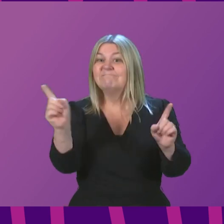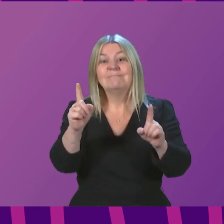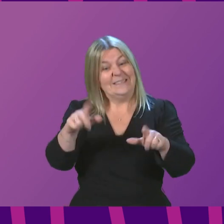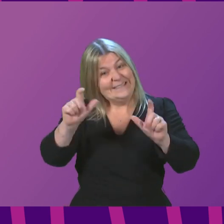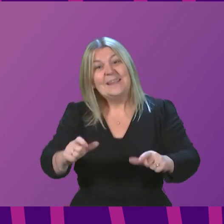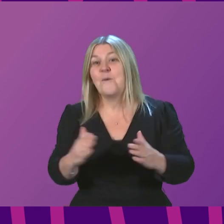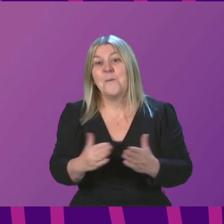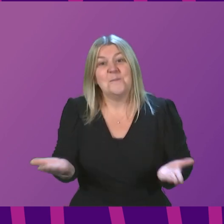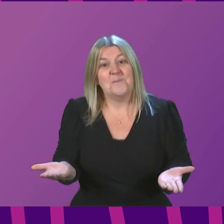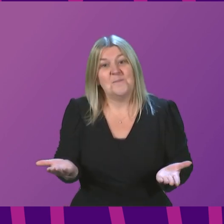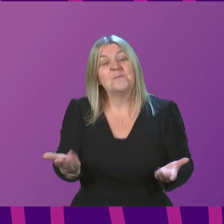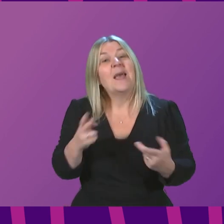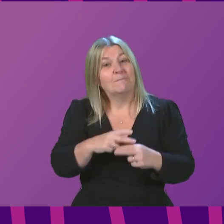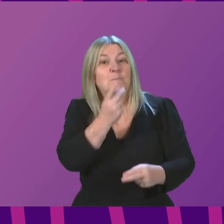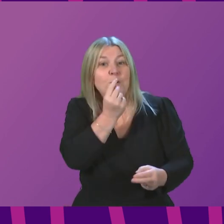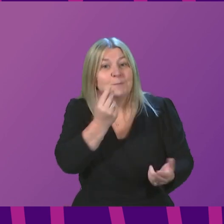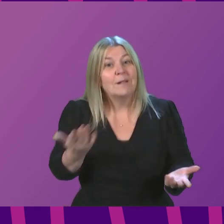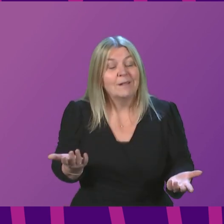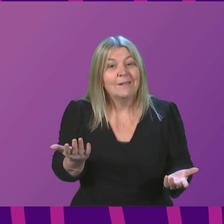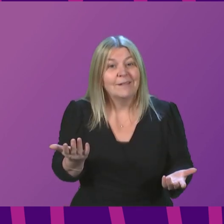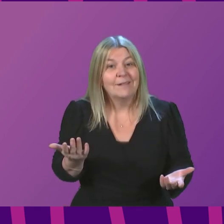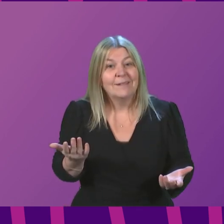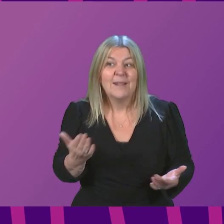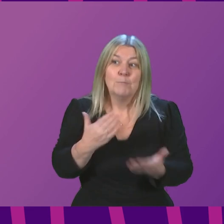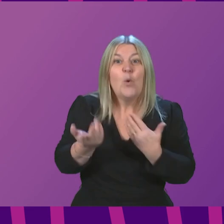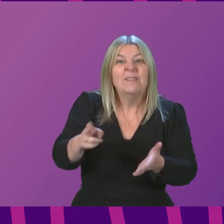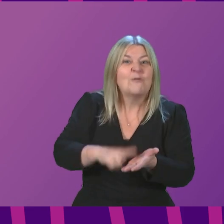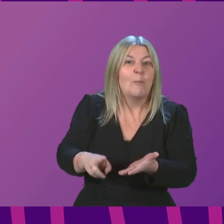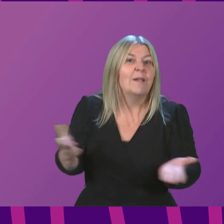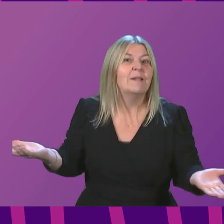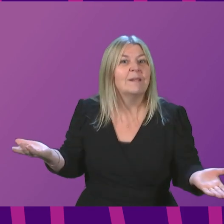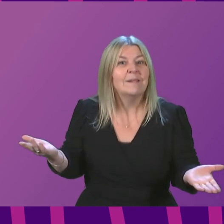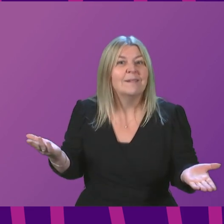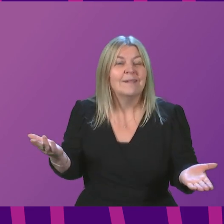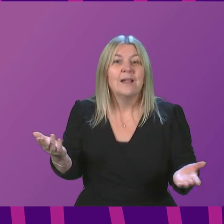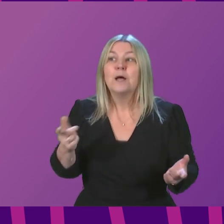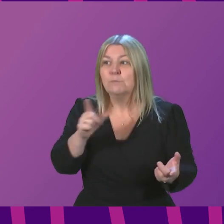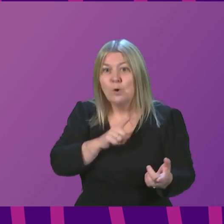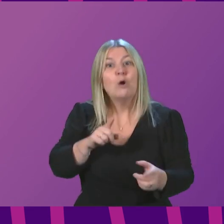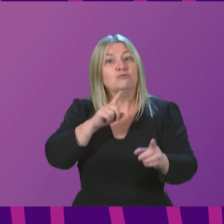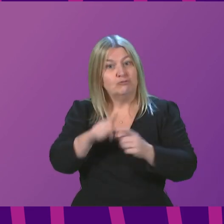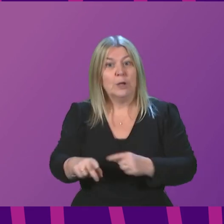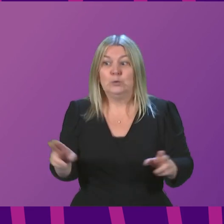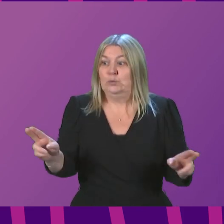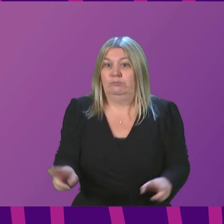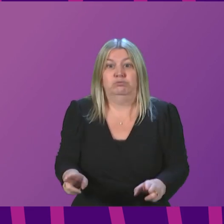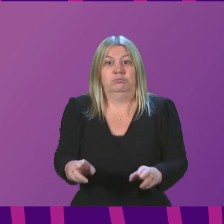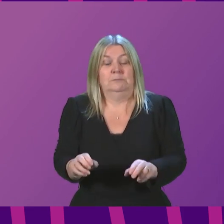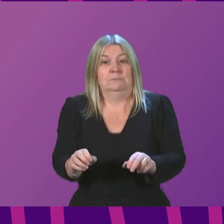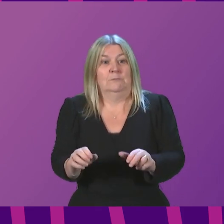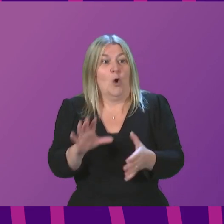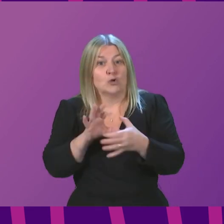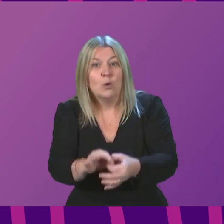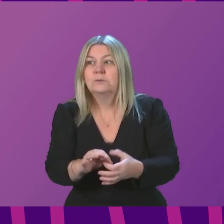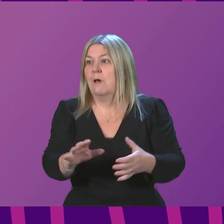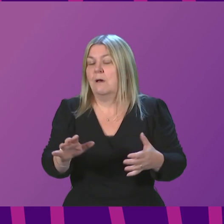as much as you can, certainly more than would normally be the case at this time of year, to try to limit your contacts with people in